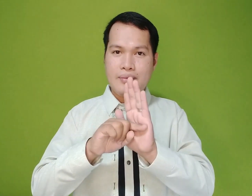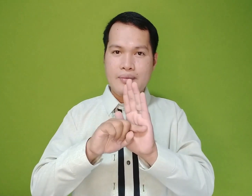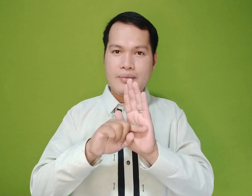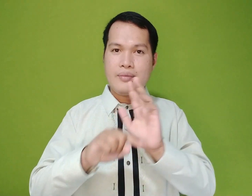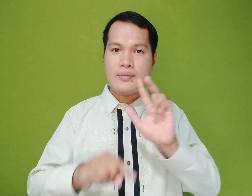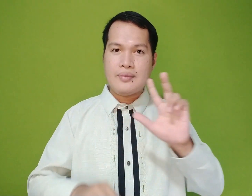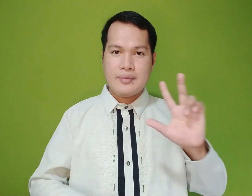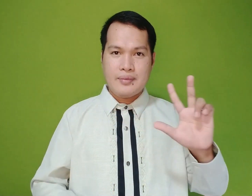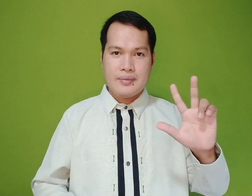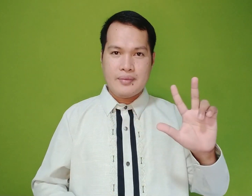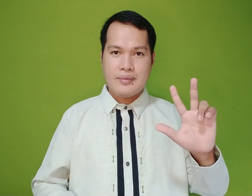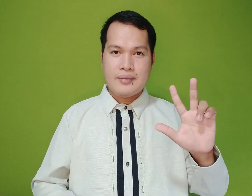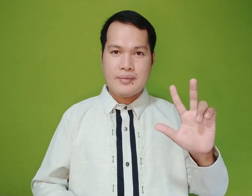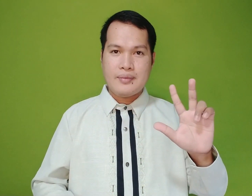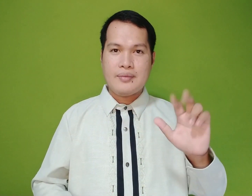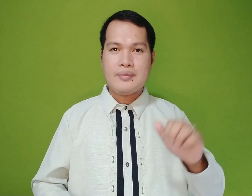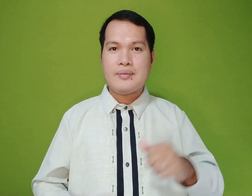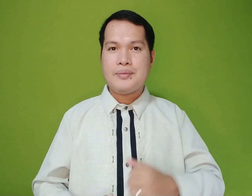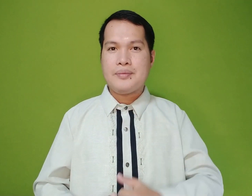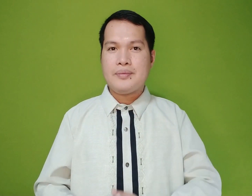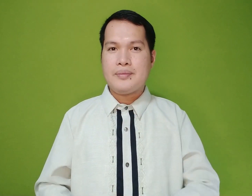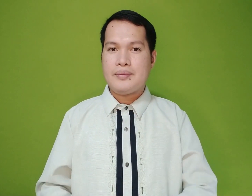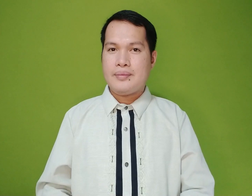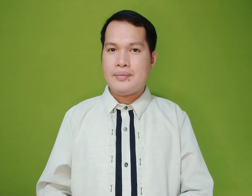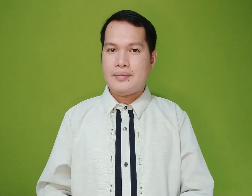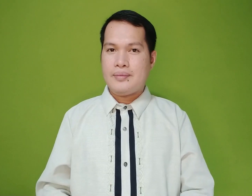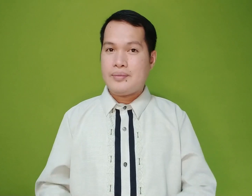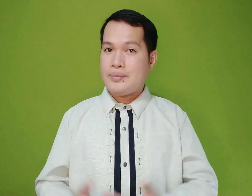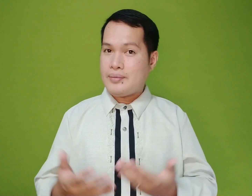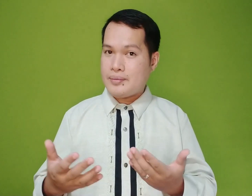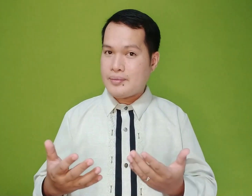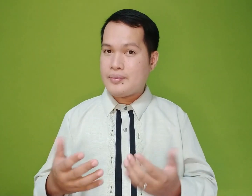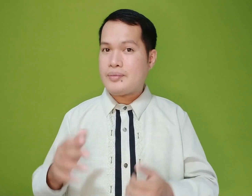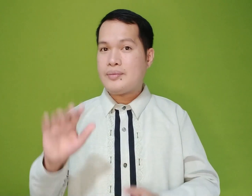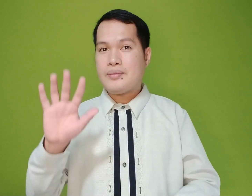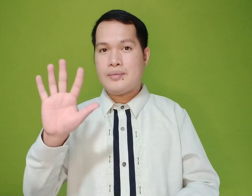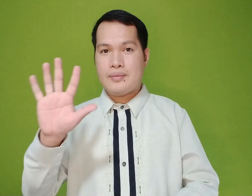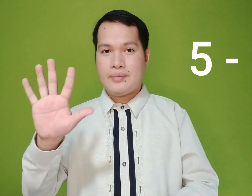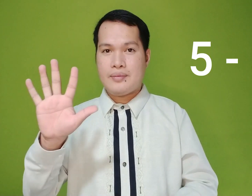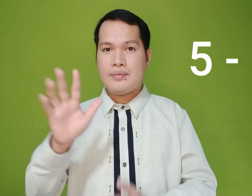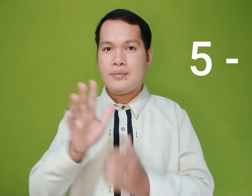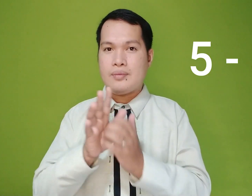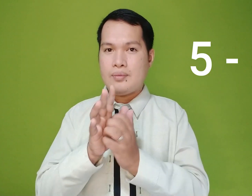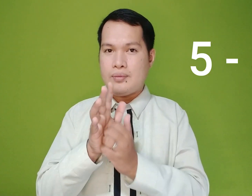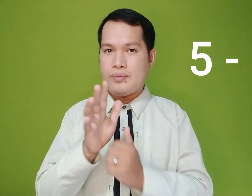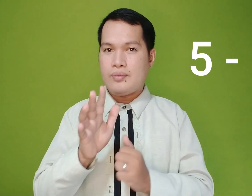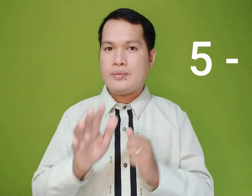or 5 take away 3